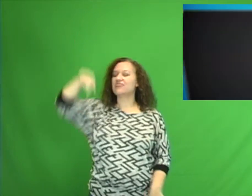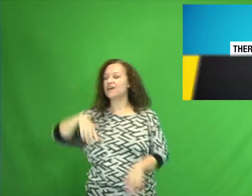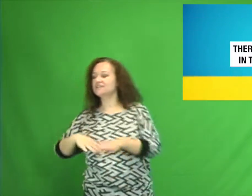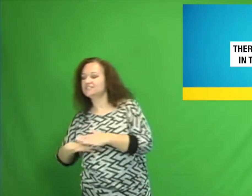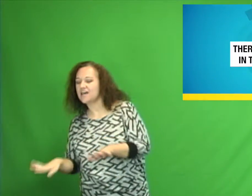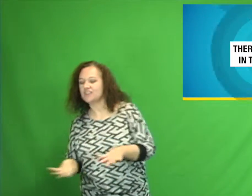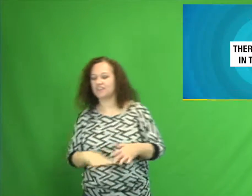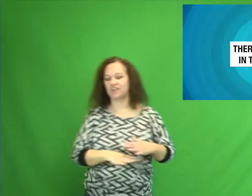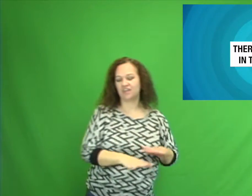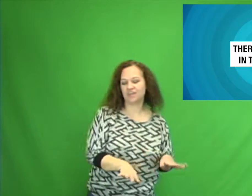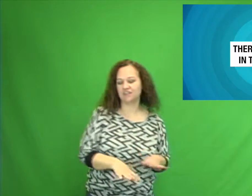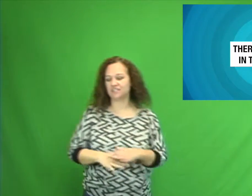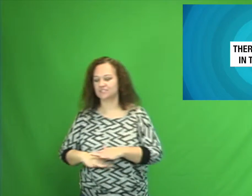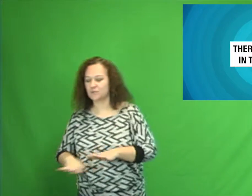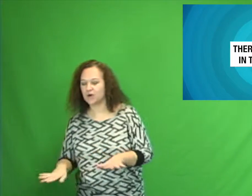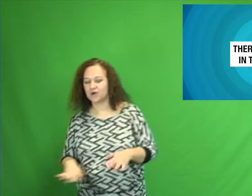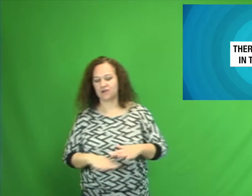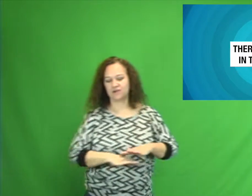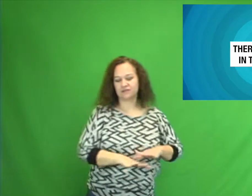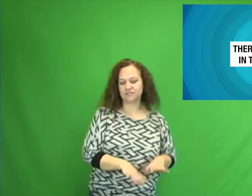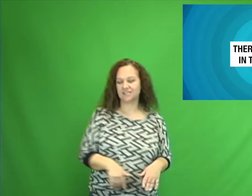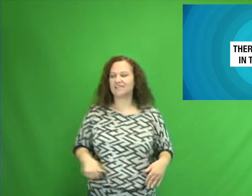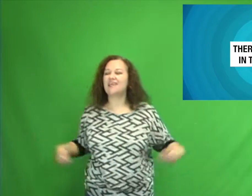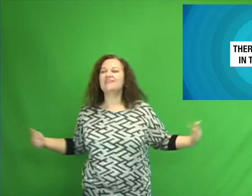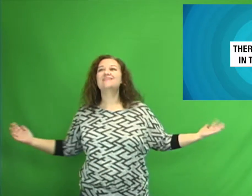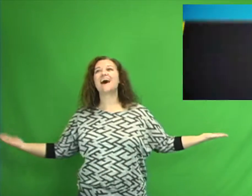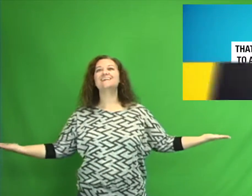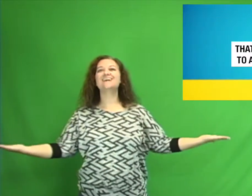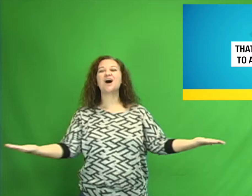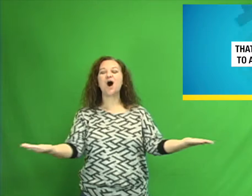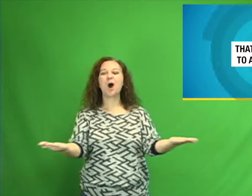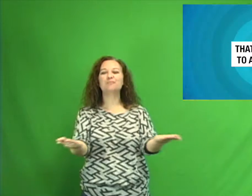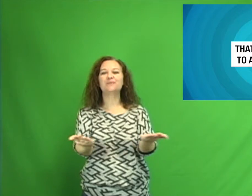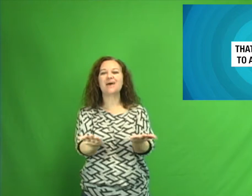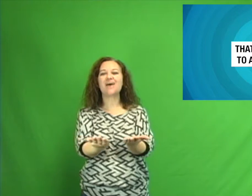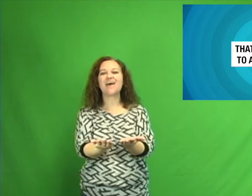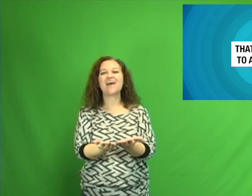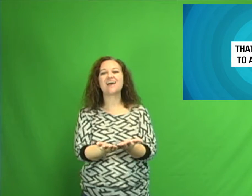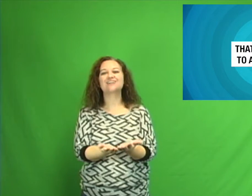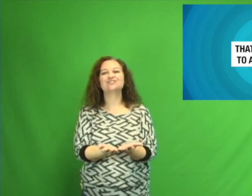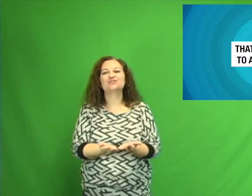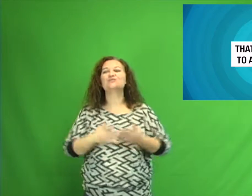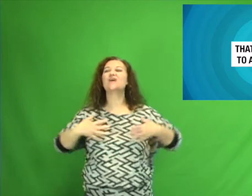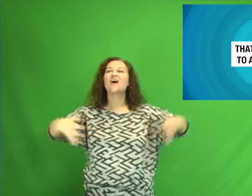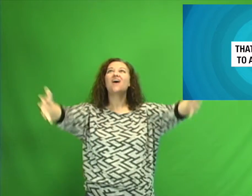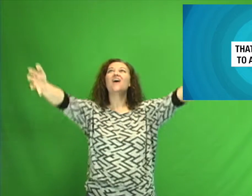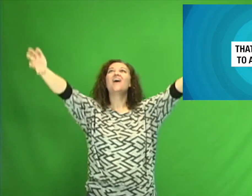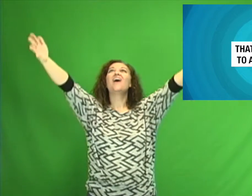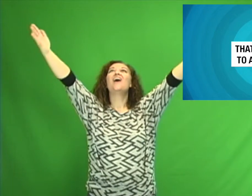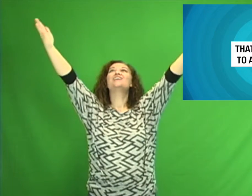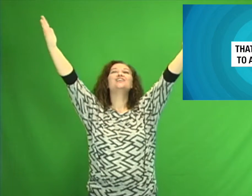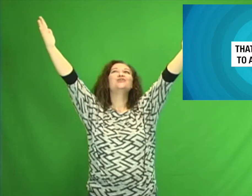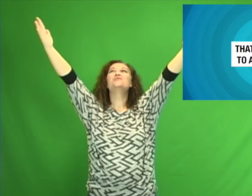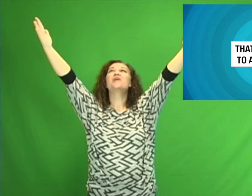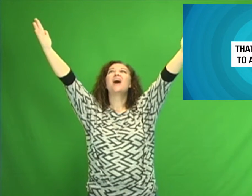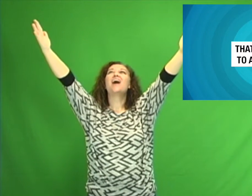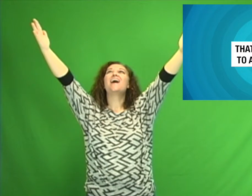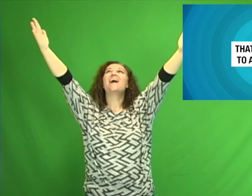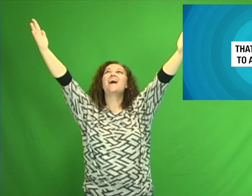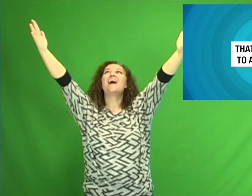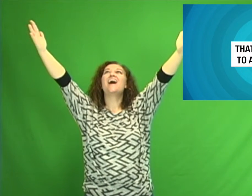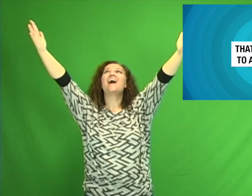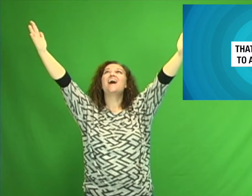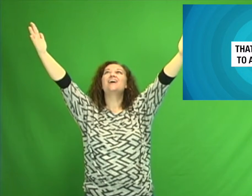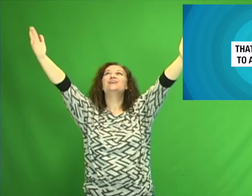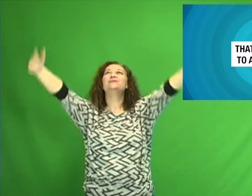There's nothing in this world That compares to all you